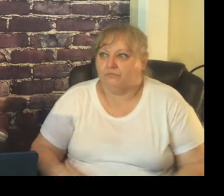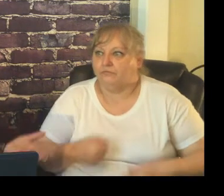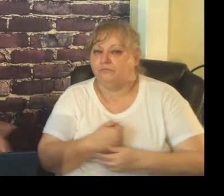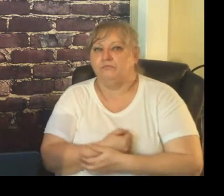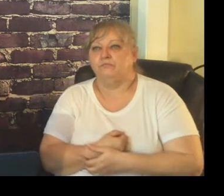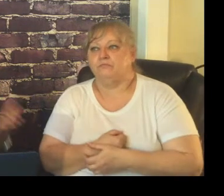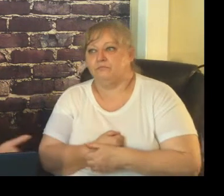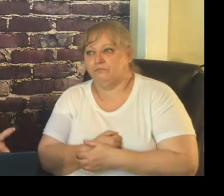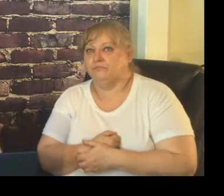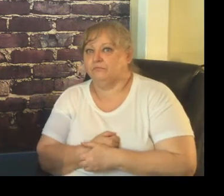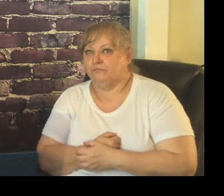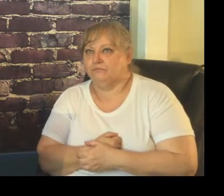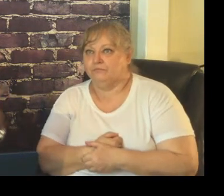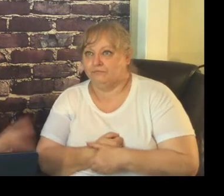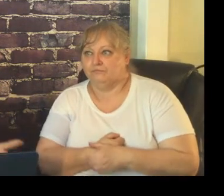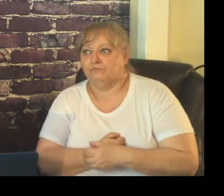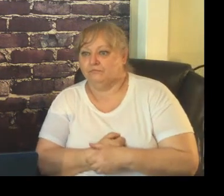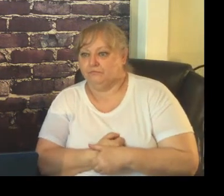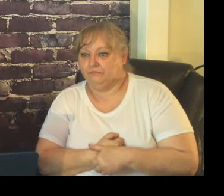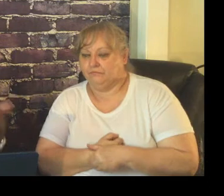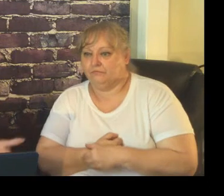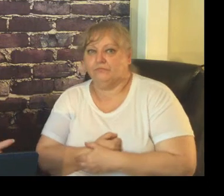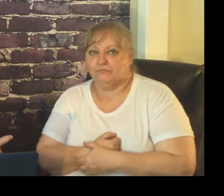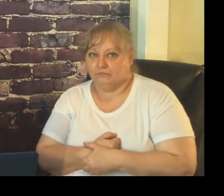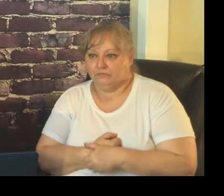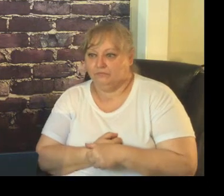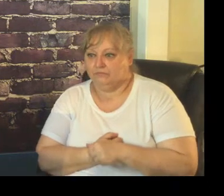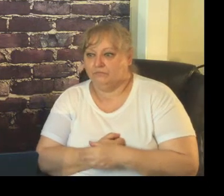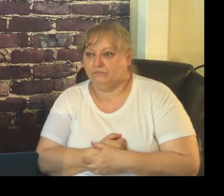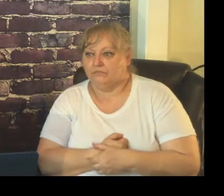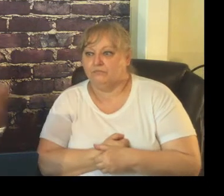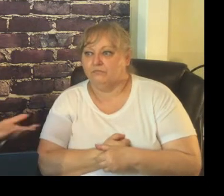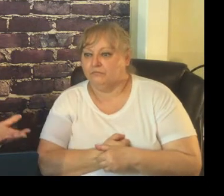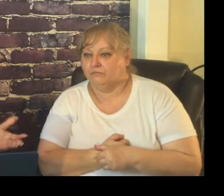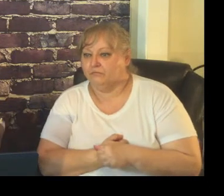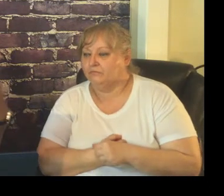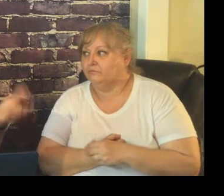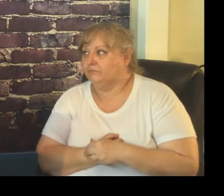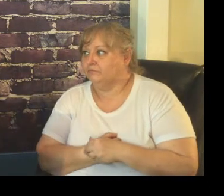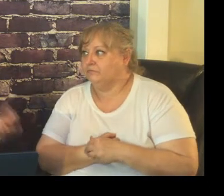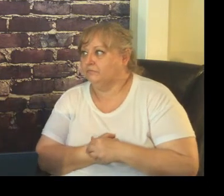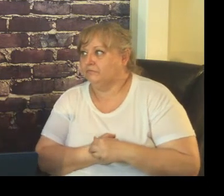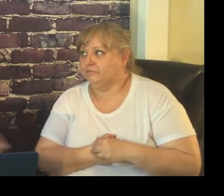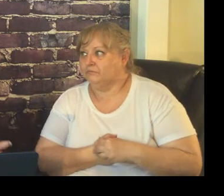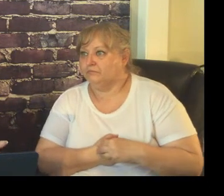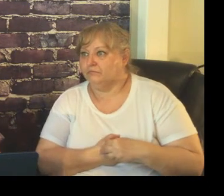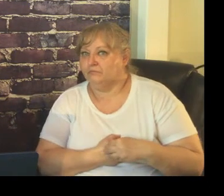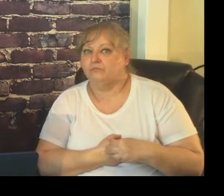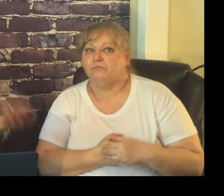discipline or any of those kind of things or their feelings being hurt because they were so shy and so forth and so on because we wrote notes to each other because that was